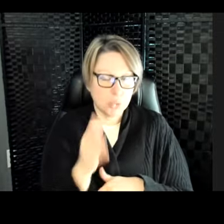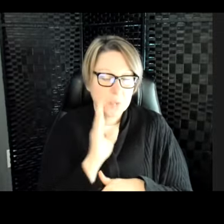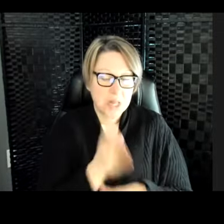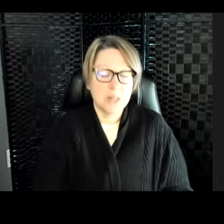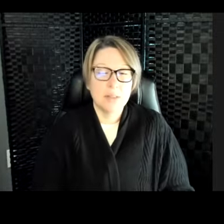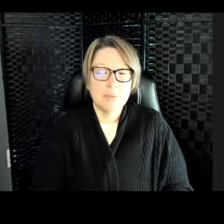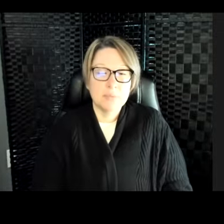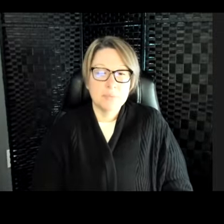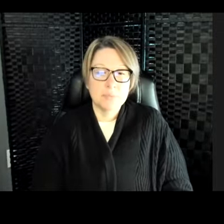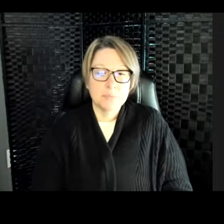But that was a great question.